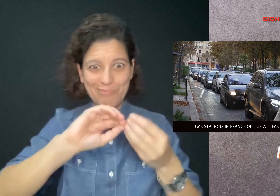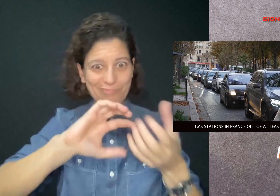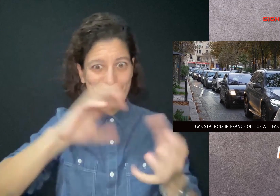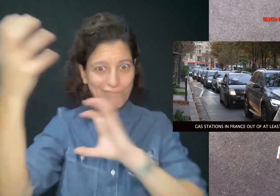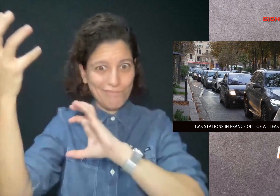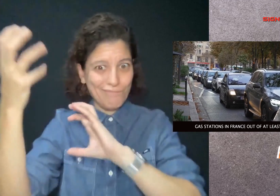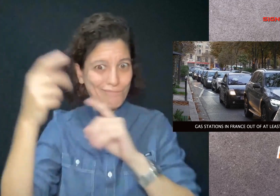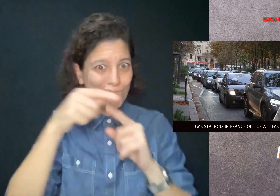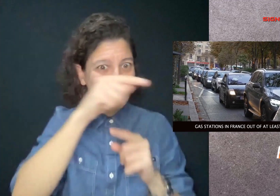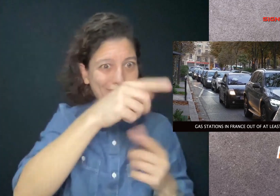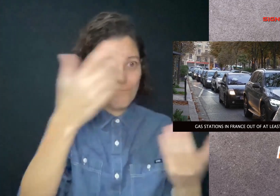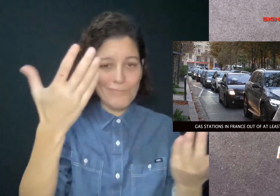in some regions.